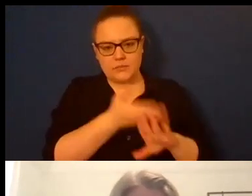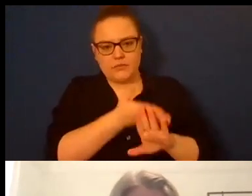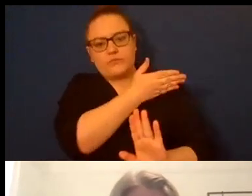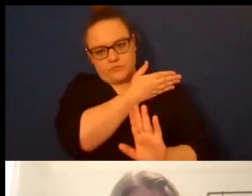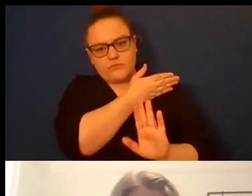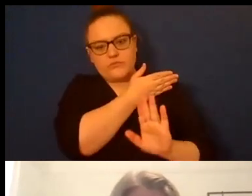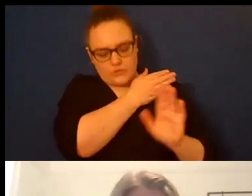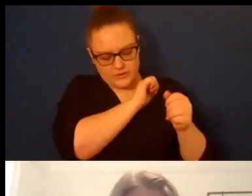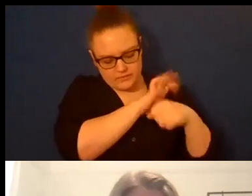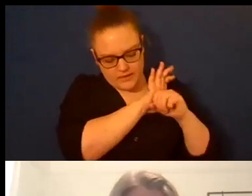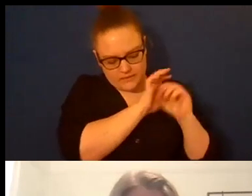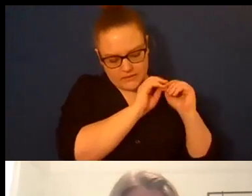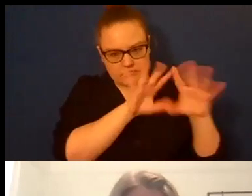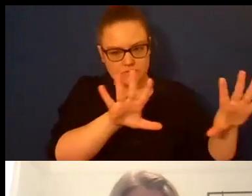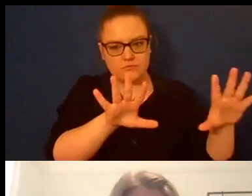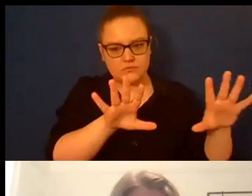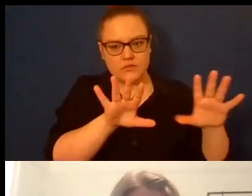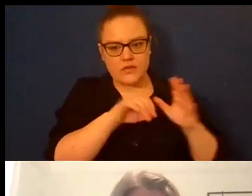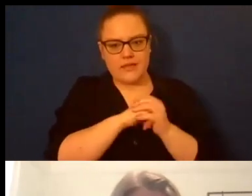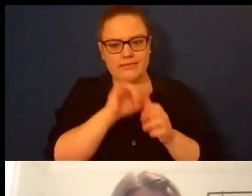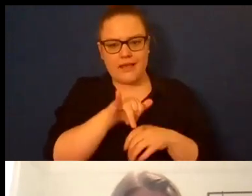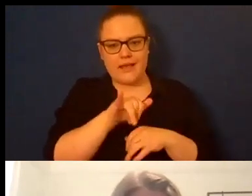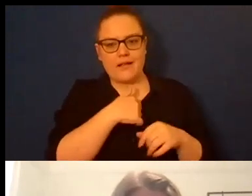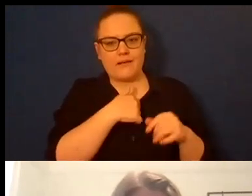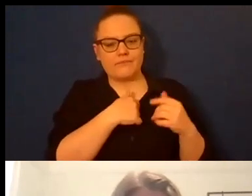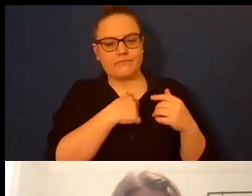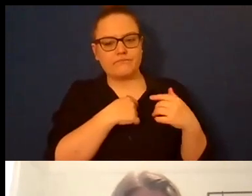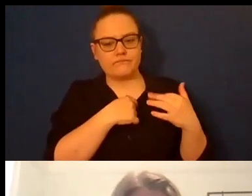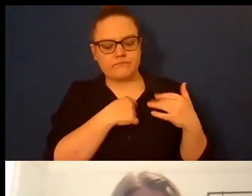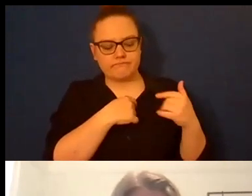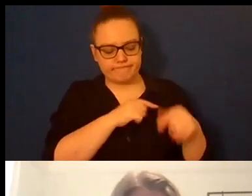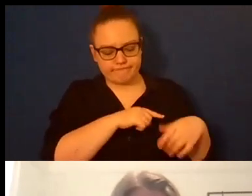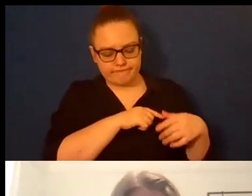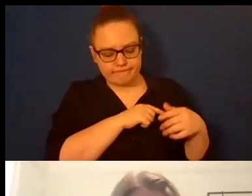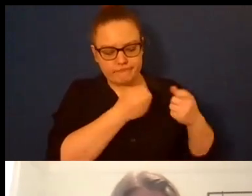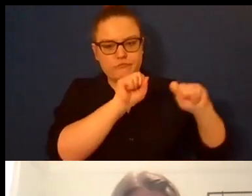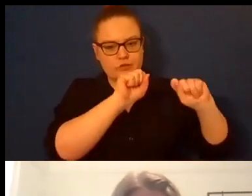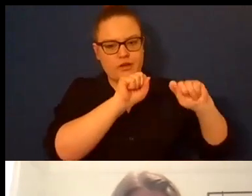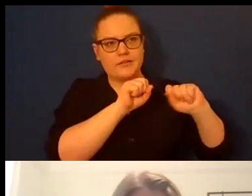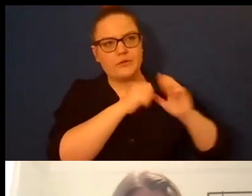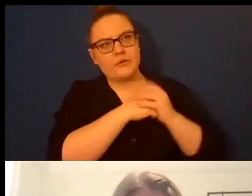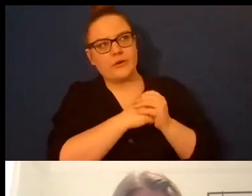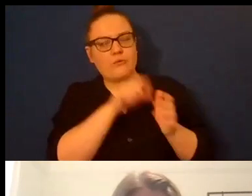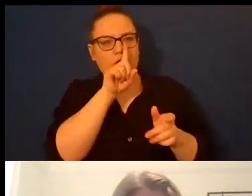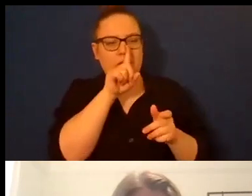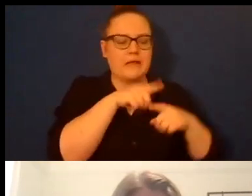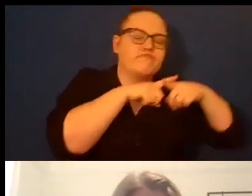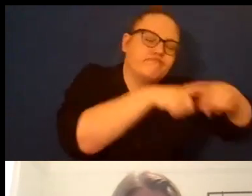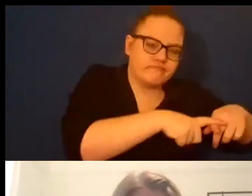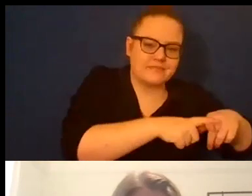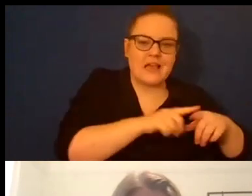of I've been leaning on and and um you know my I was gonna say Twitter which sounds toxic but